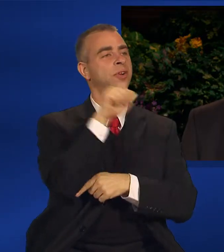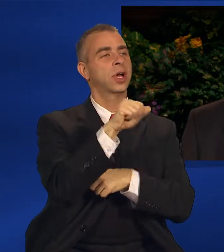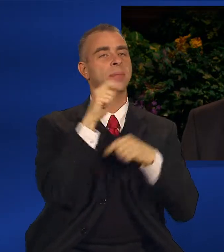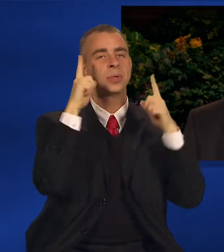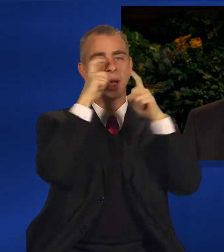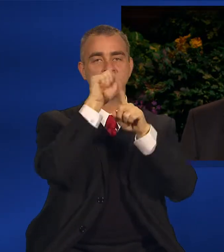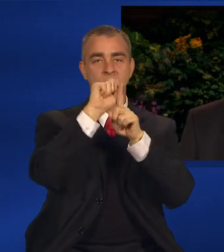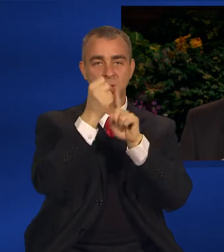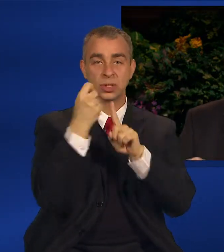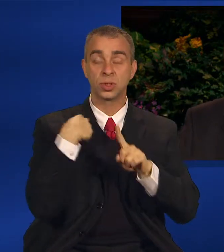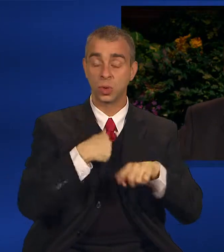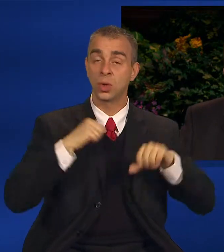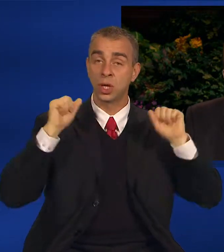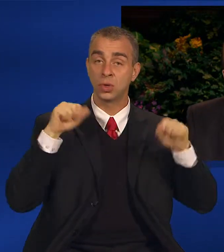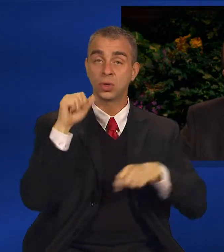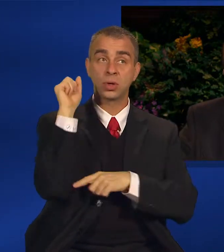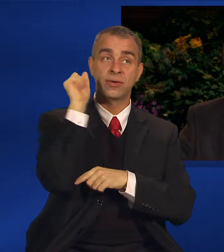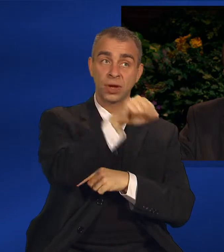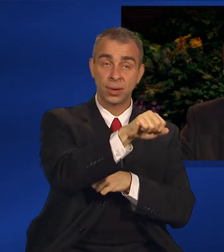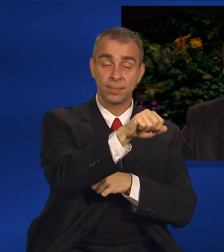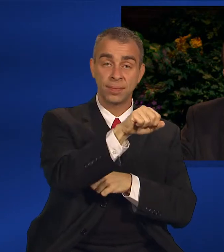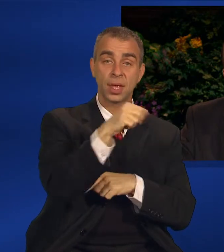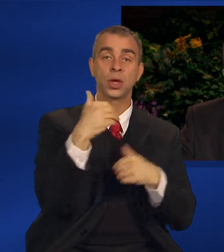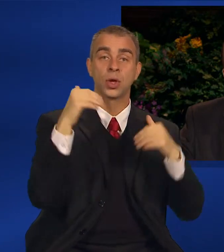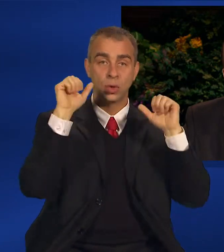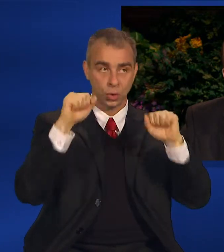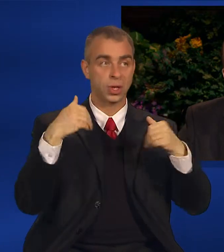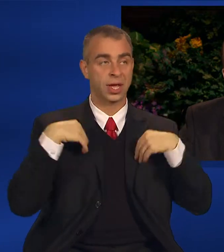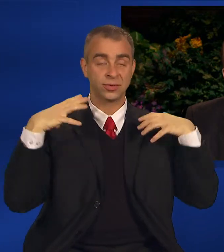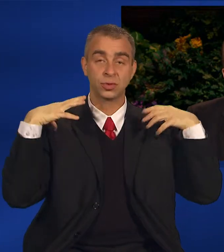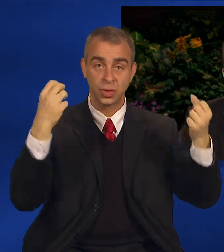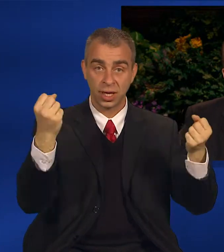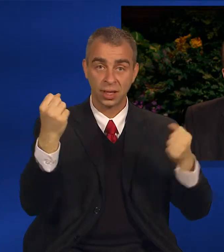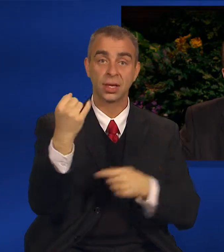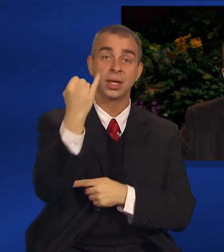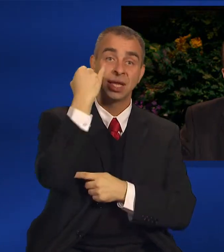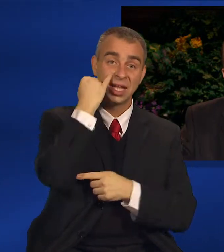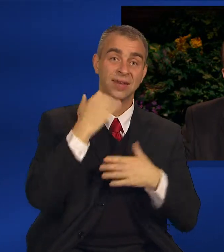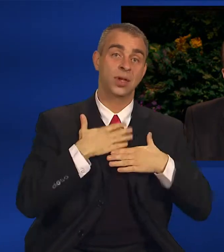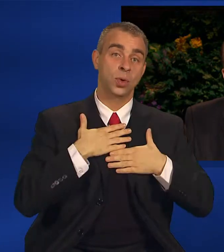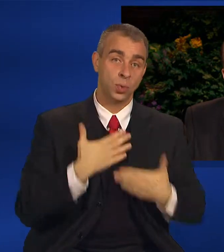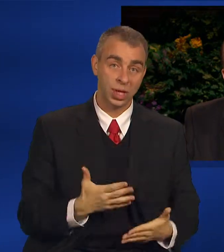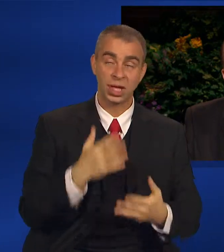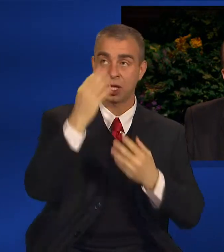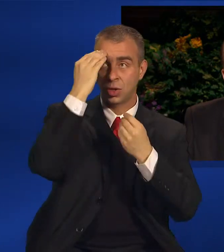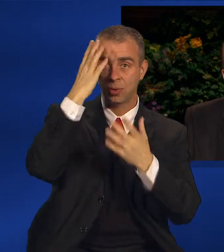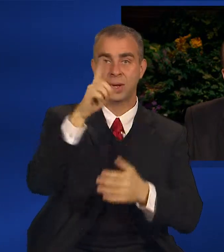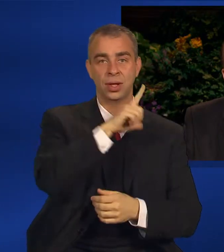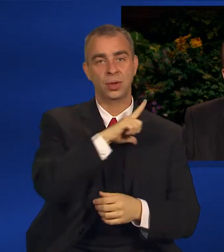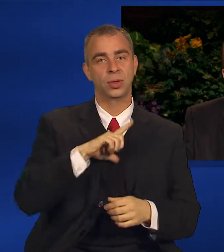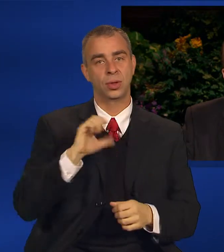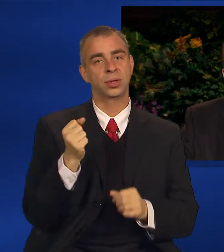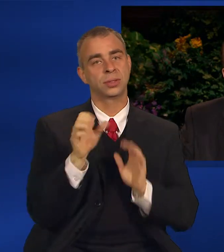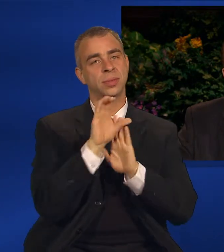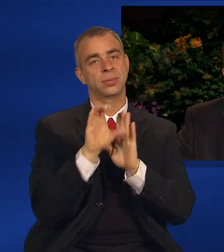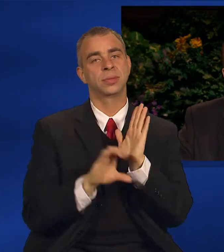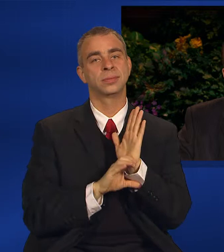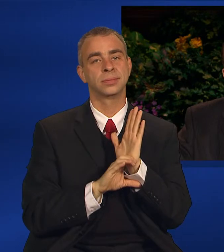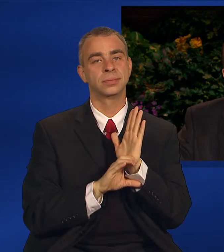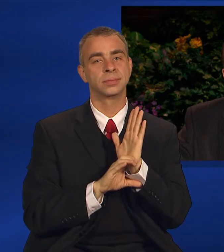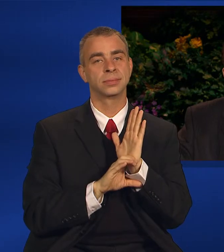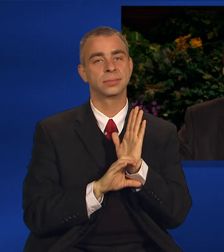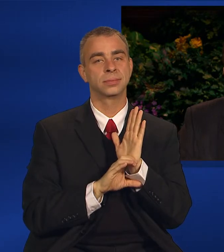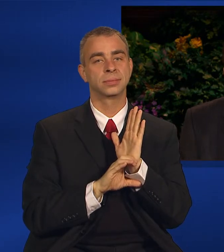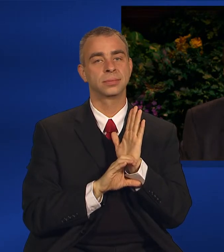when we willingly obey the Lord's commandments. I quote once again